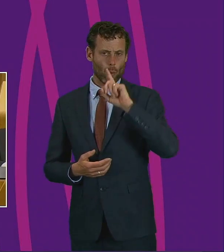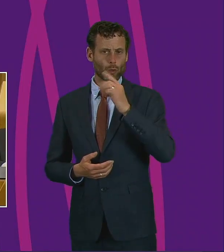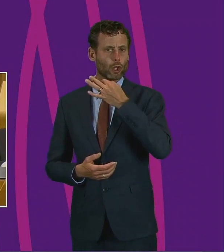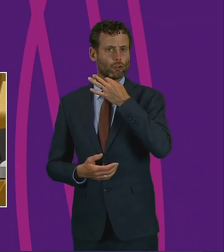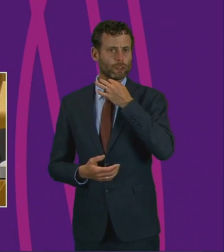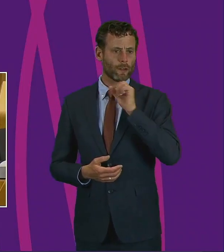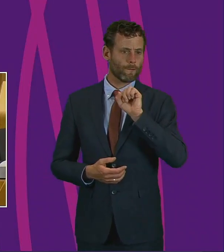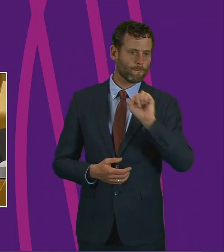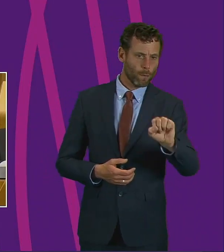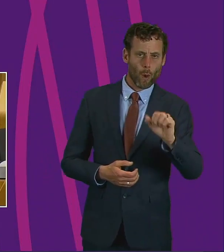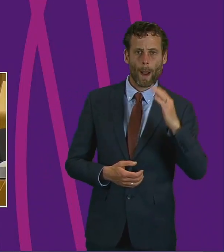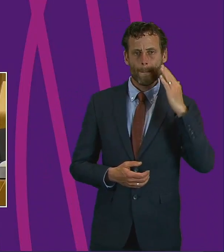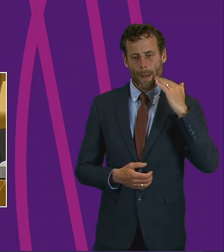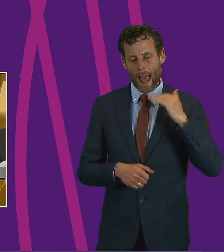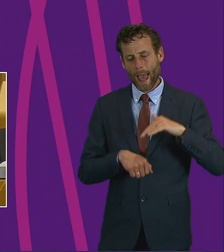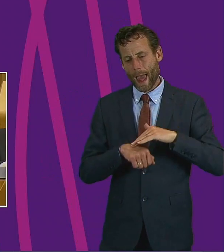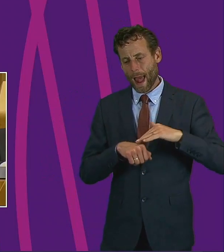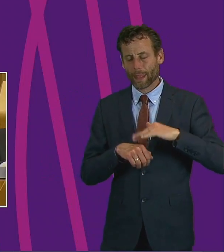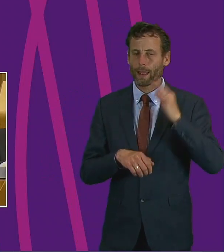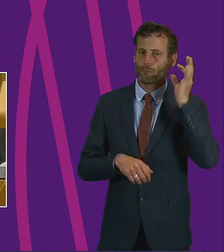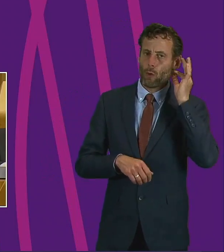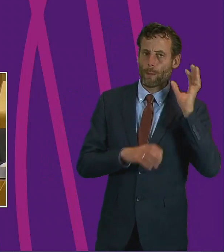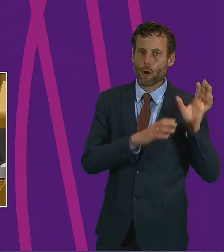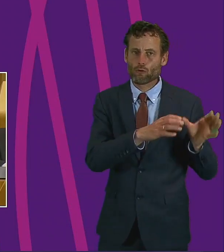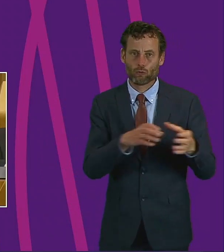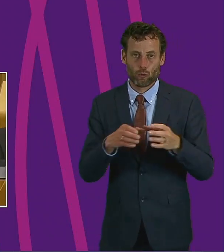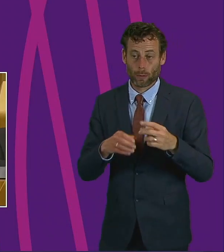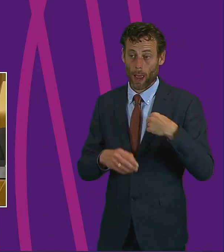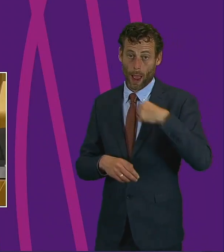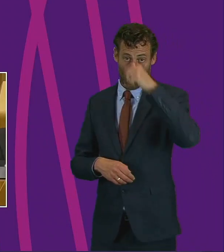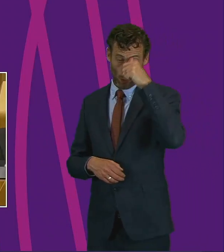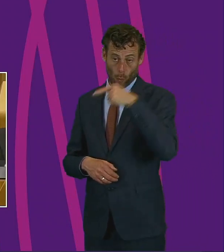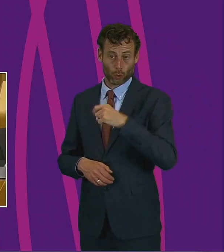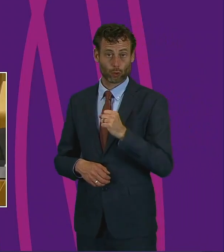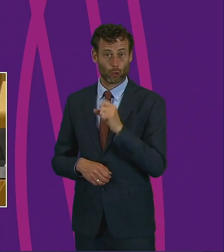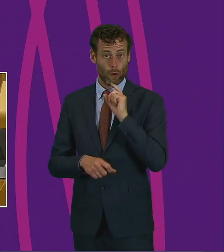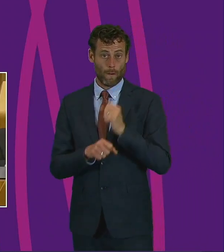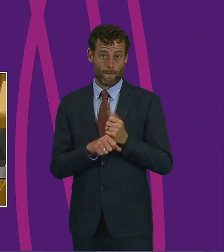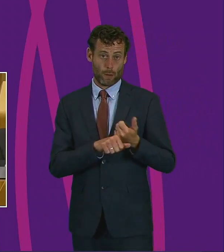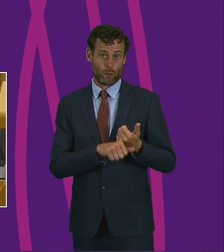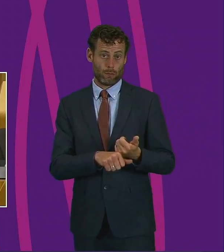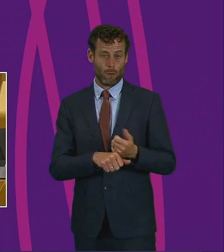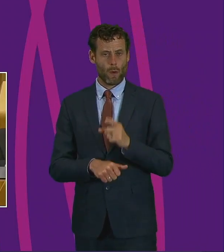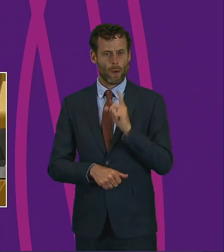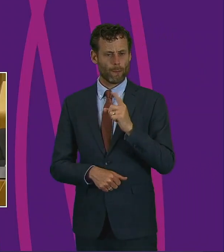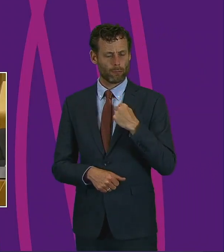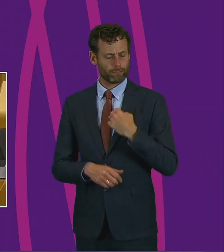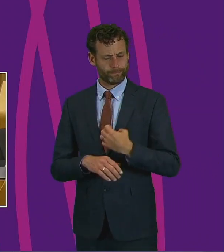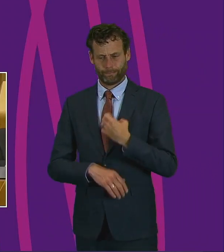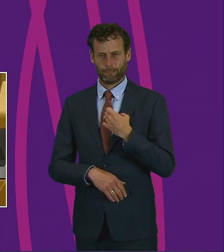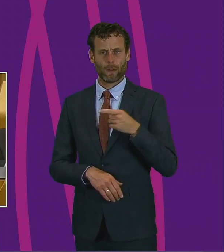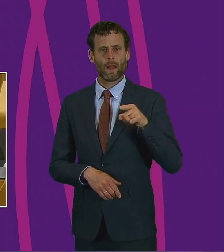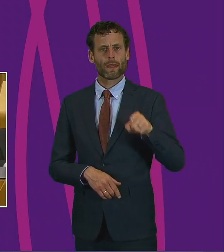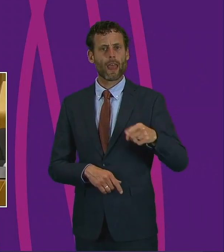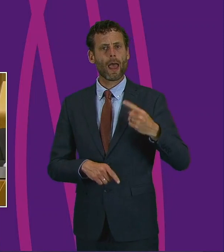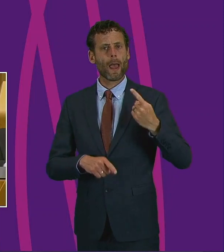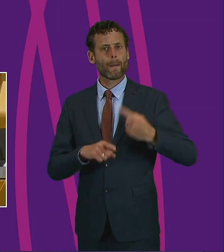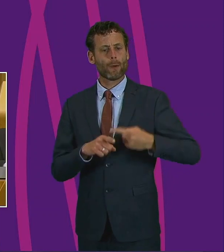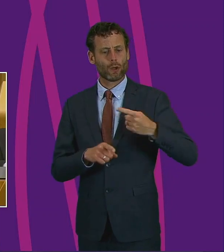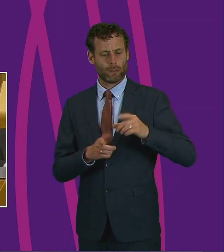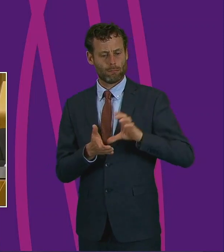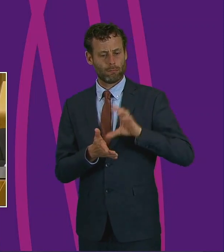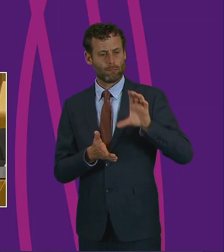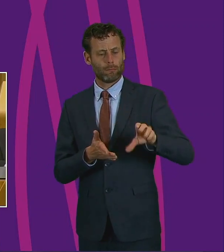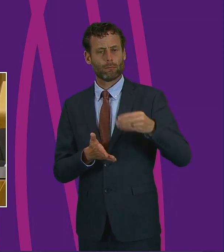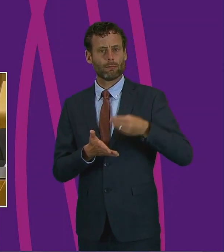groups. I know this work has been supported by the Scottish Government, but I was concerned that they had to suspend their Emergency Sustenance Grant Fund in mid-May